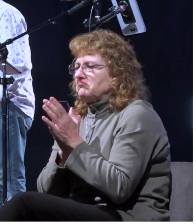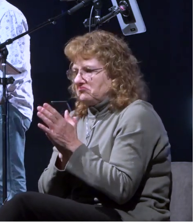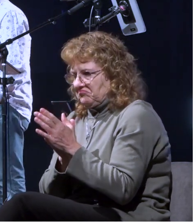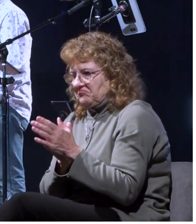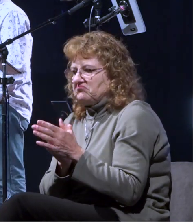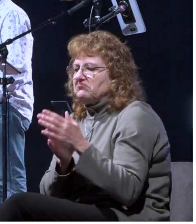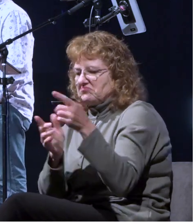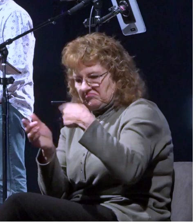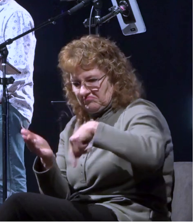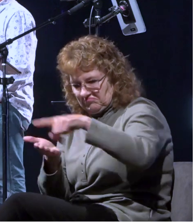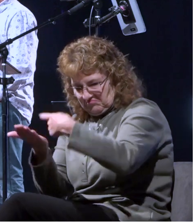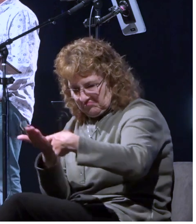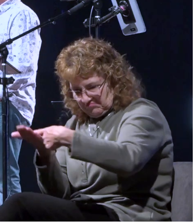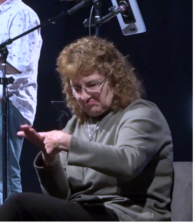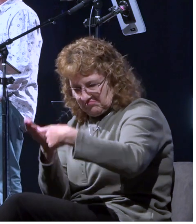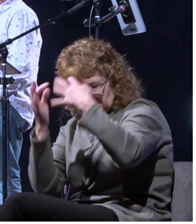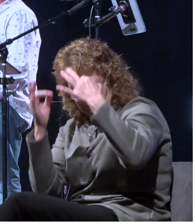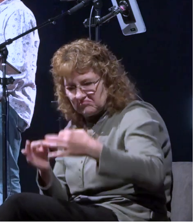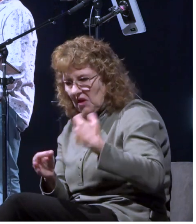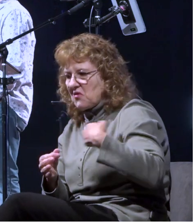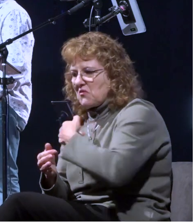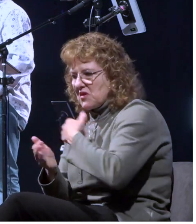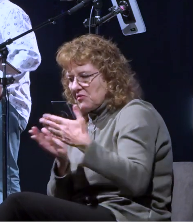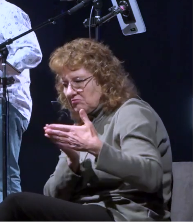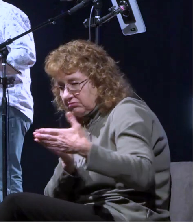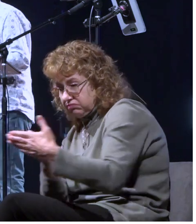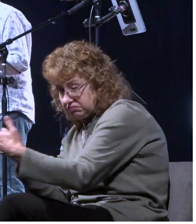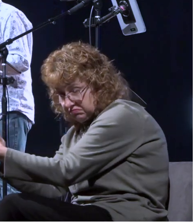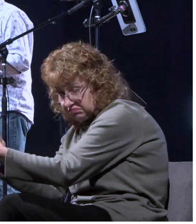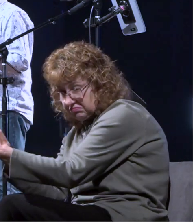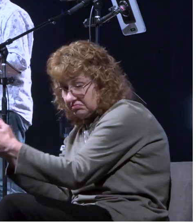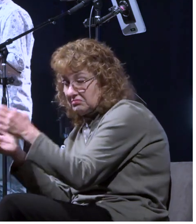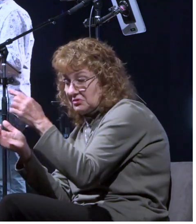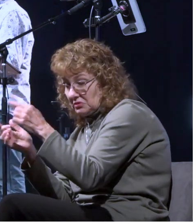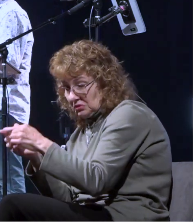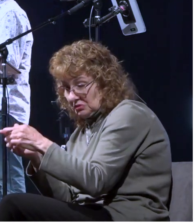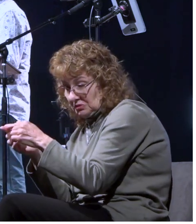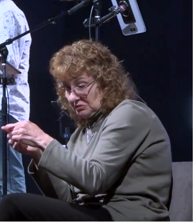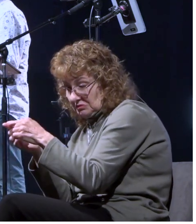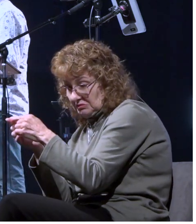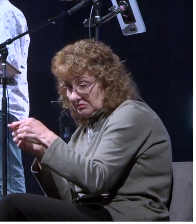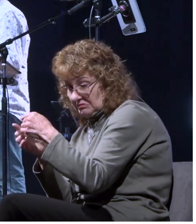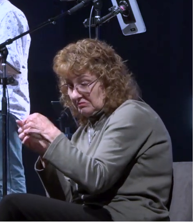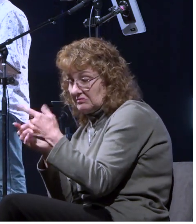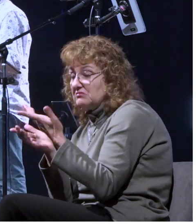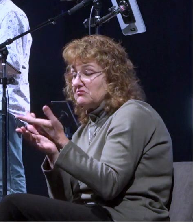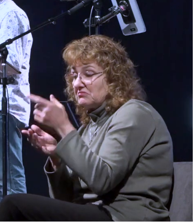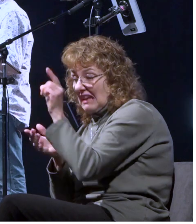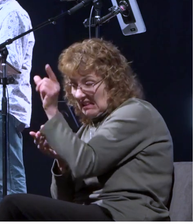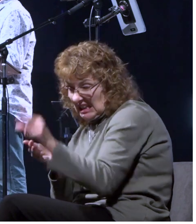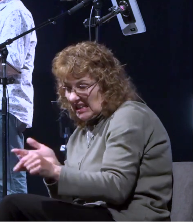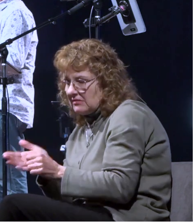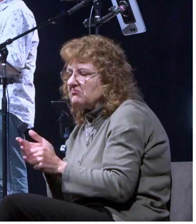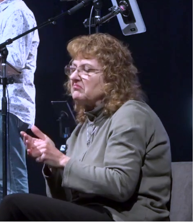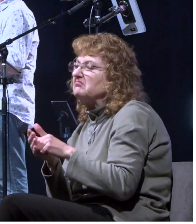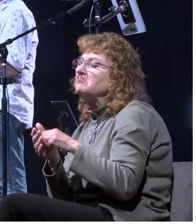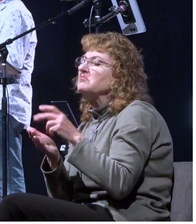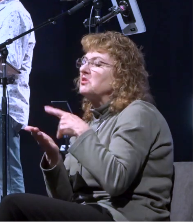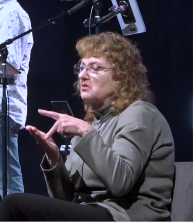decided that we should sail to italy uh they delivered paul and some other prisoners uh to one named